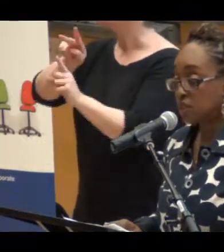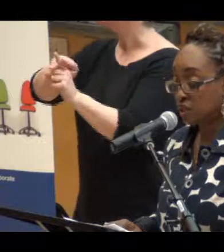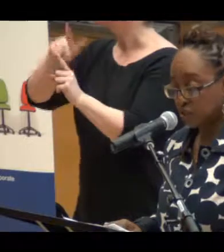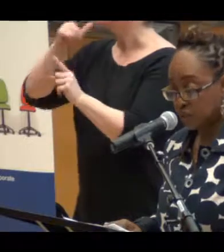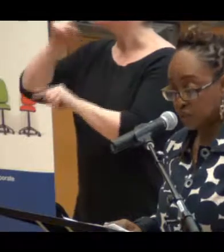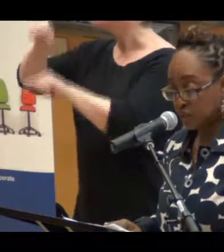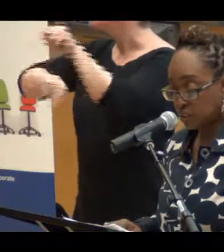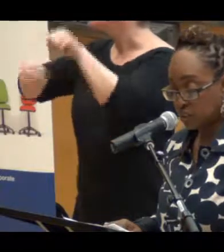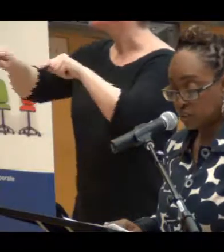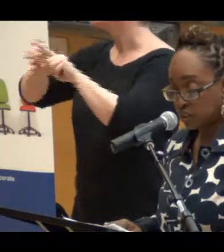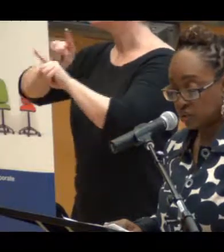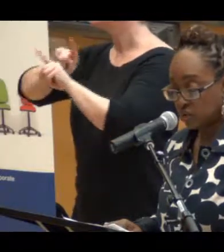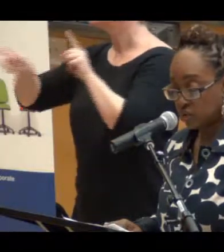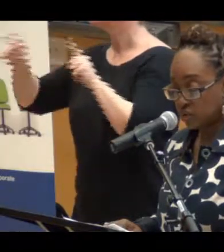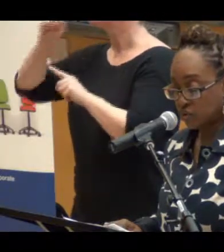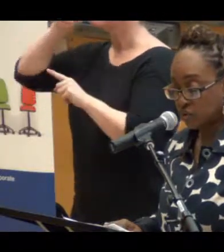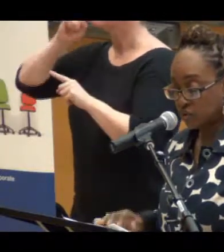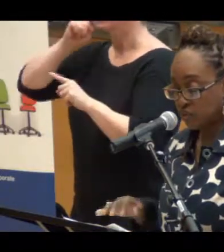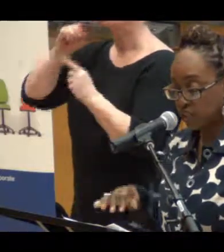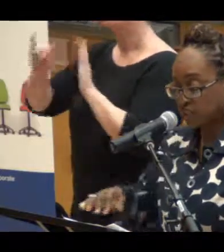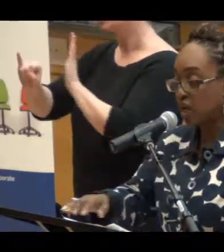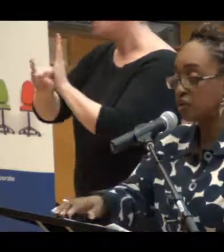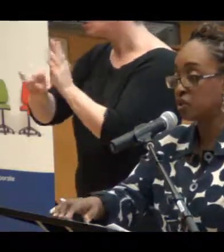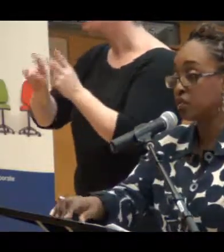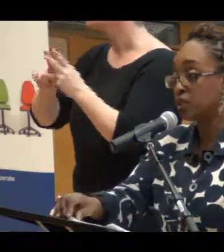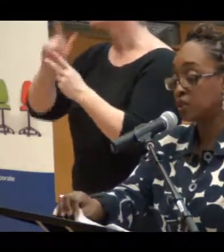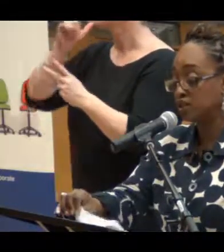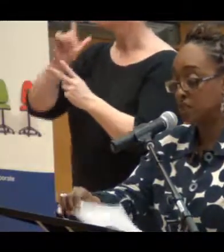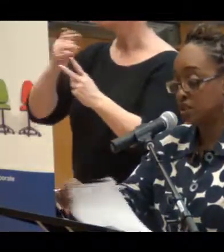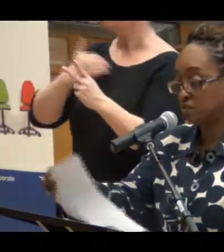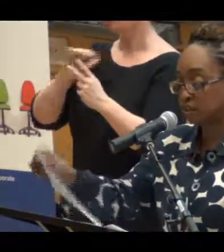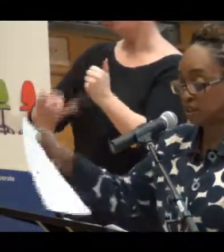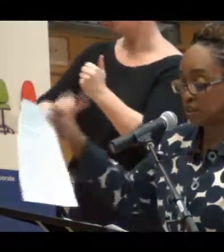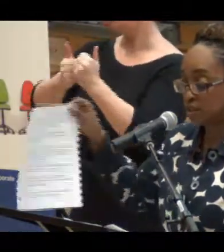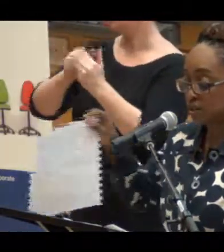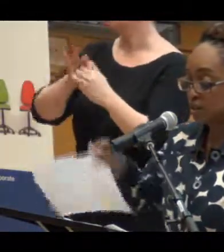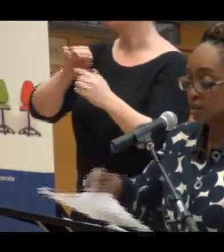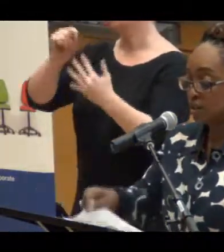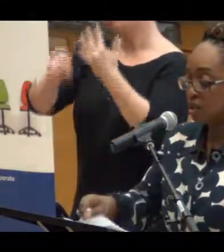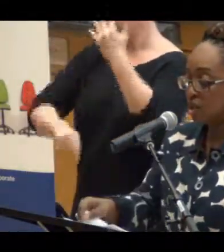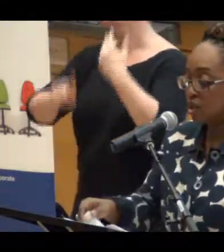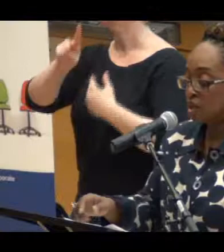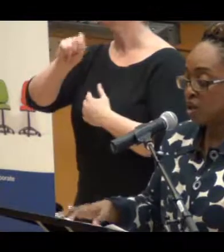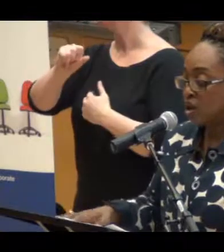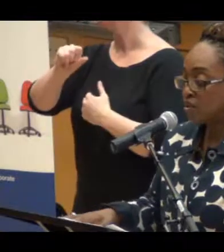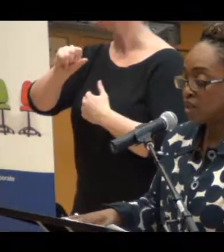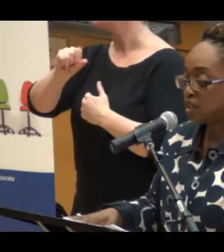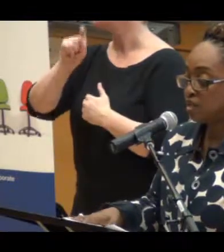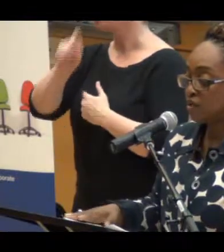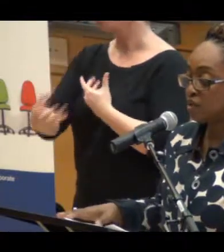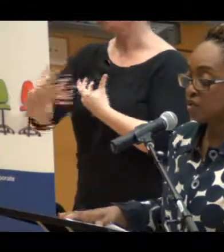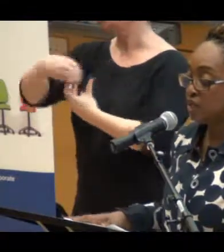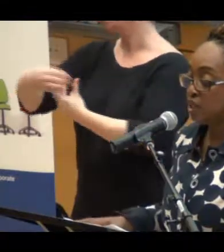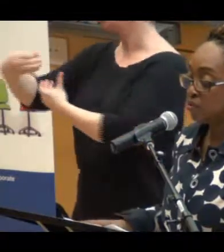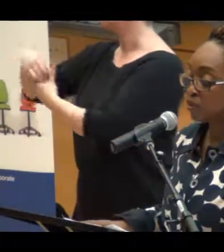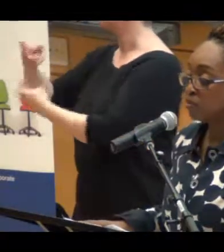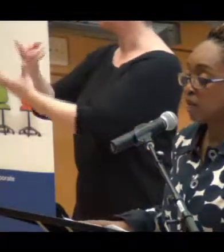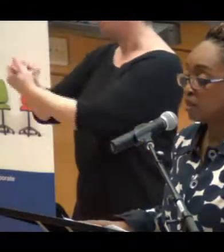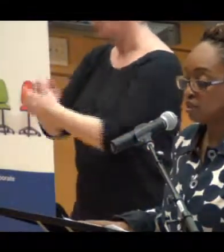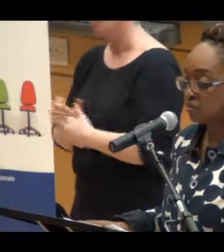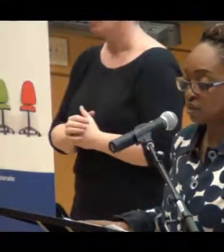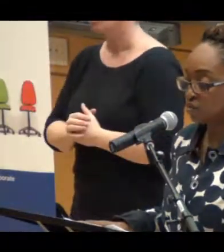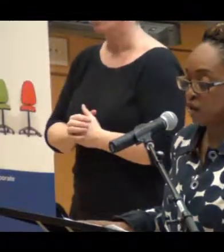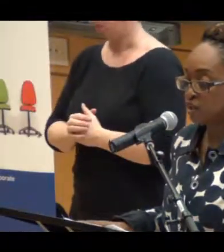with different sexual orientations or those who face challenges because of disabilities. The combination of our unique